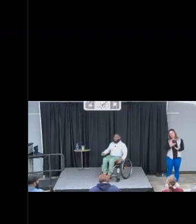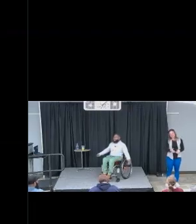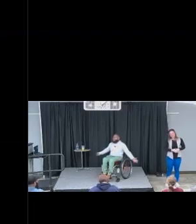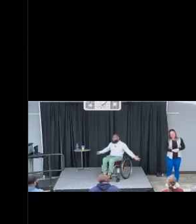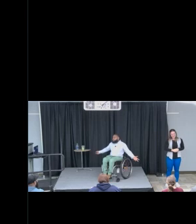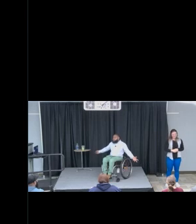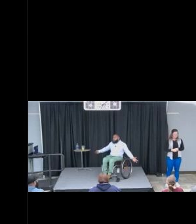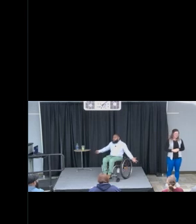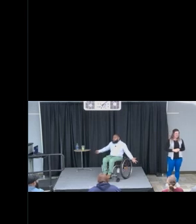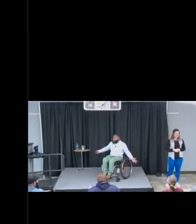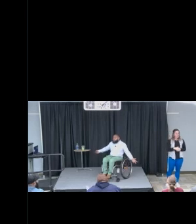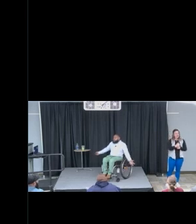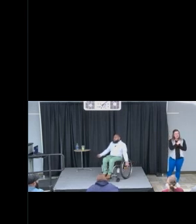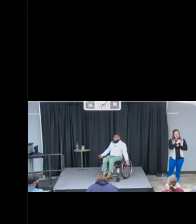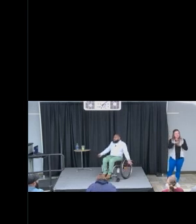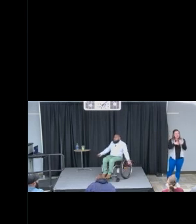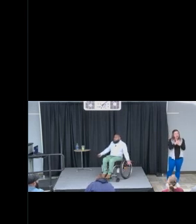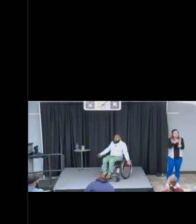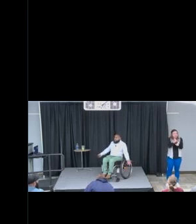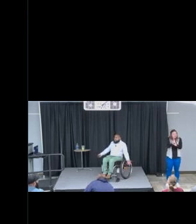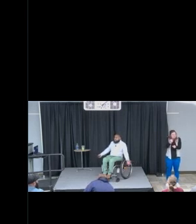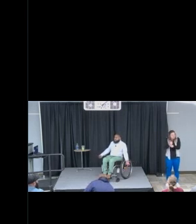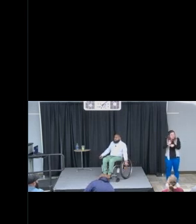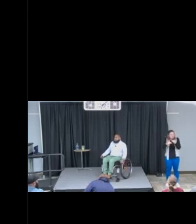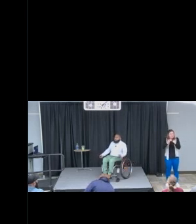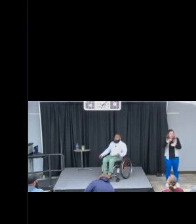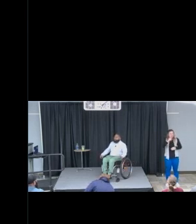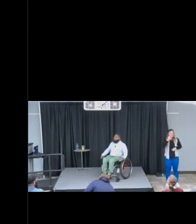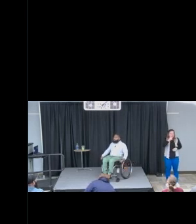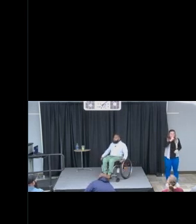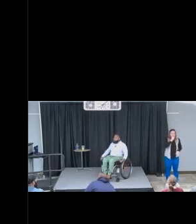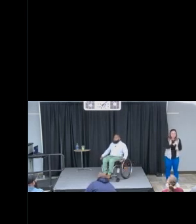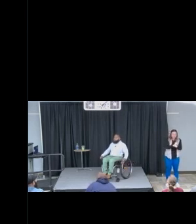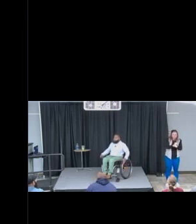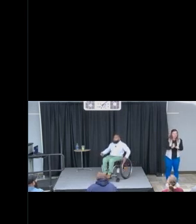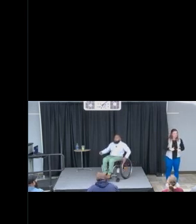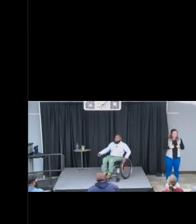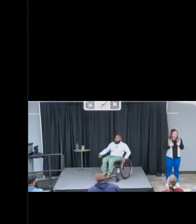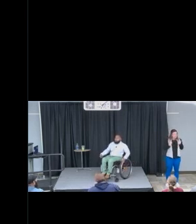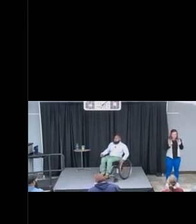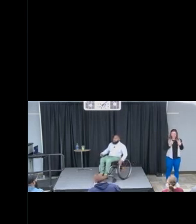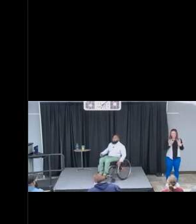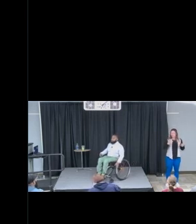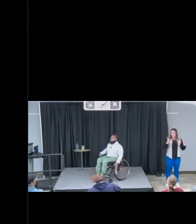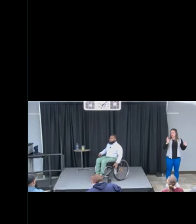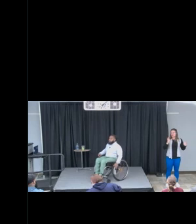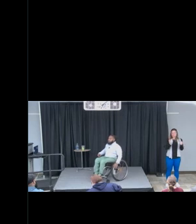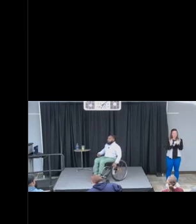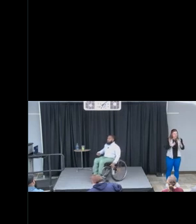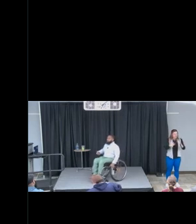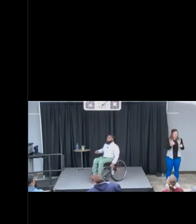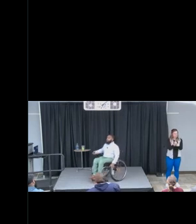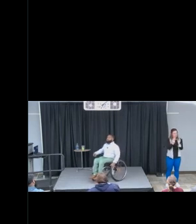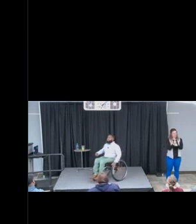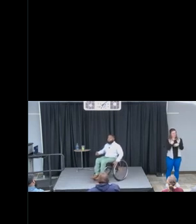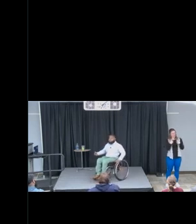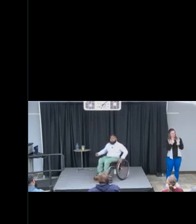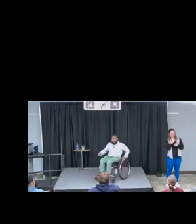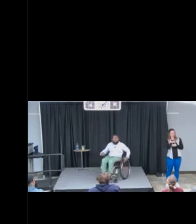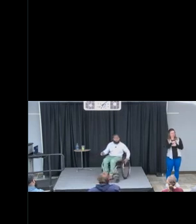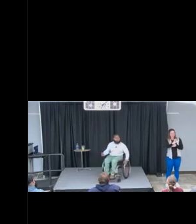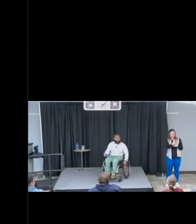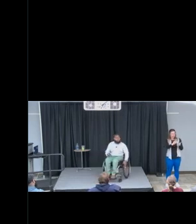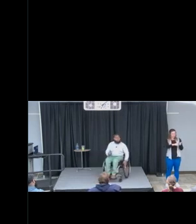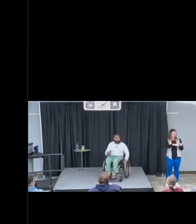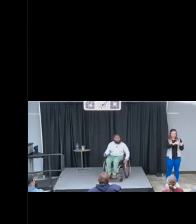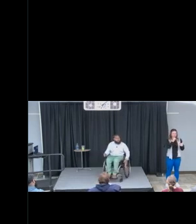And I love that we can all joke, but here's the reality. When you live in food deserts, when you don't have proper health care, when you don't have gyms